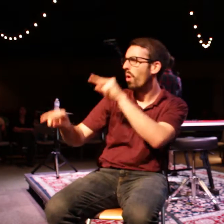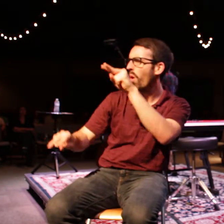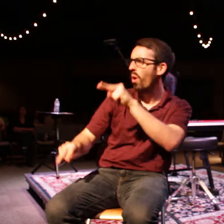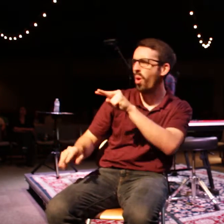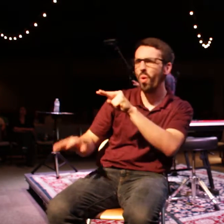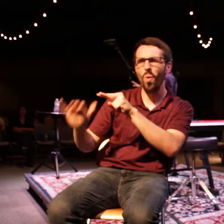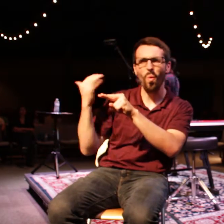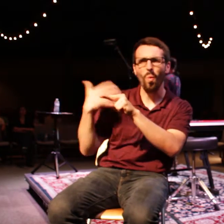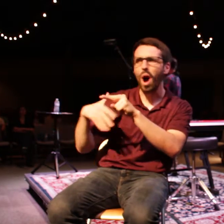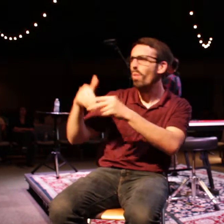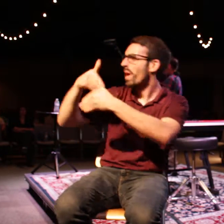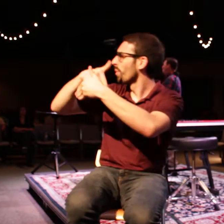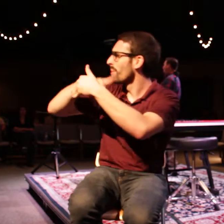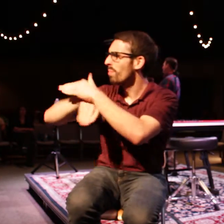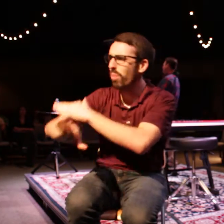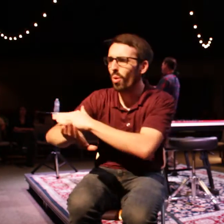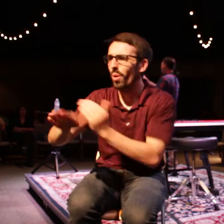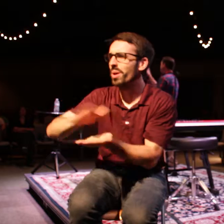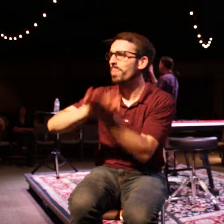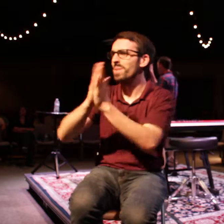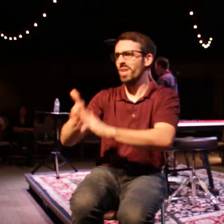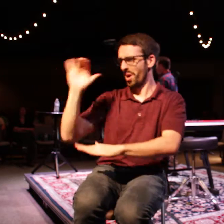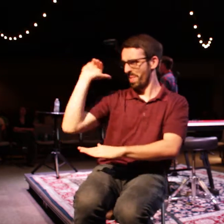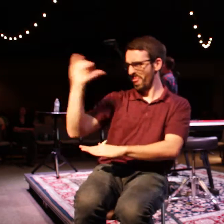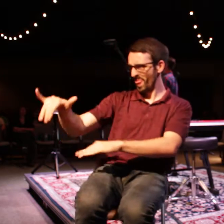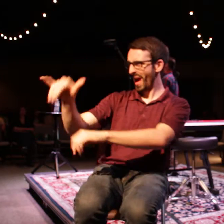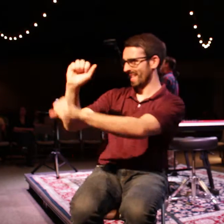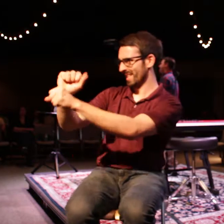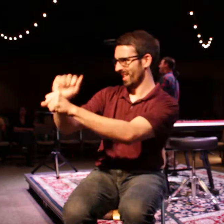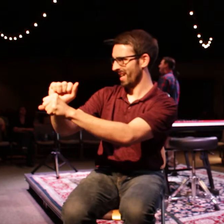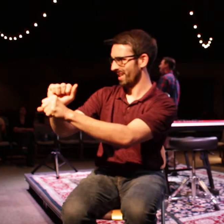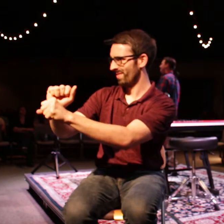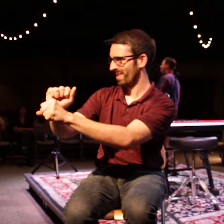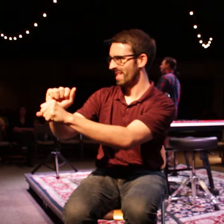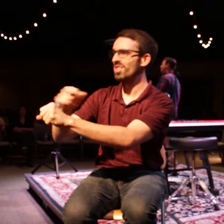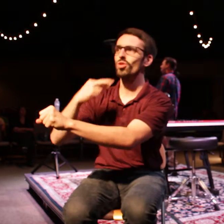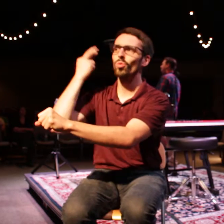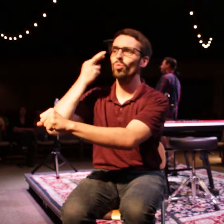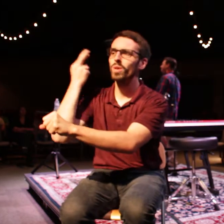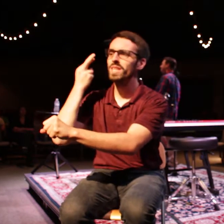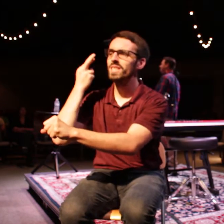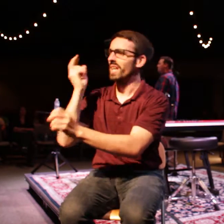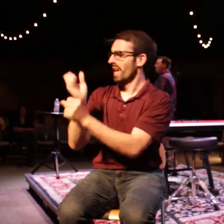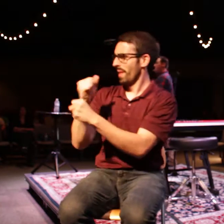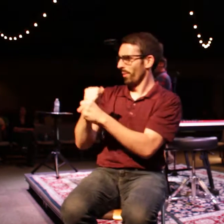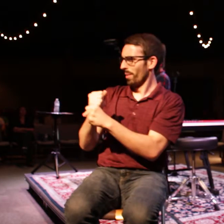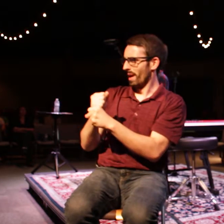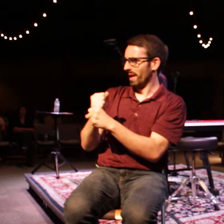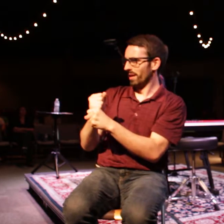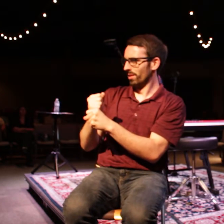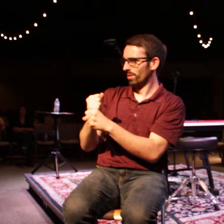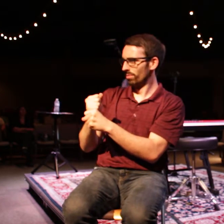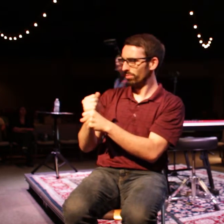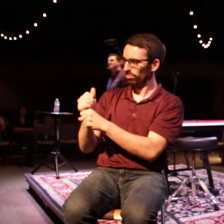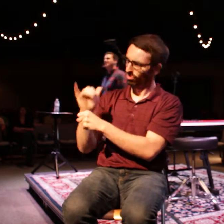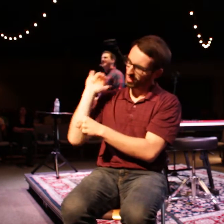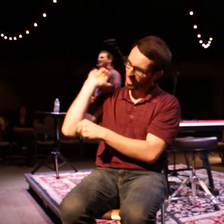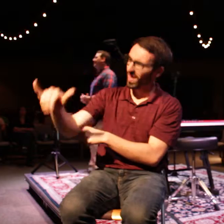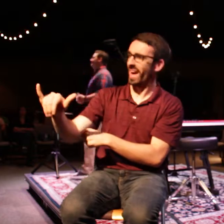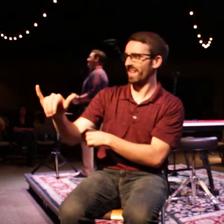created by God to do what they are doing. That was why they were made. So I'd love if we could just kind of fill in this blank. Go ahead to that